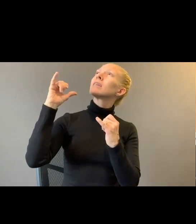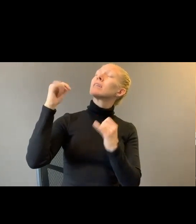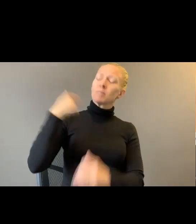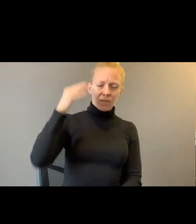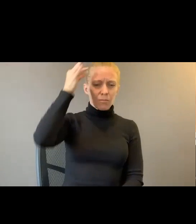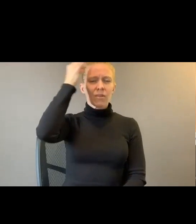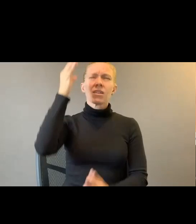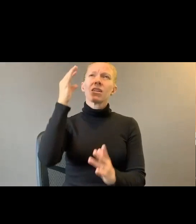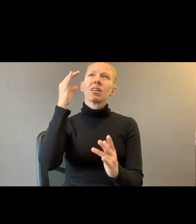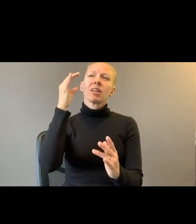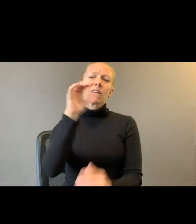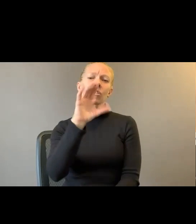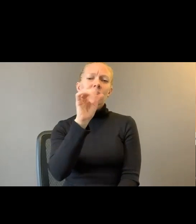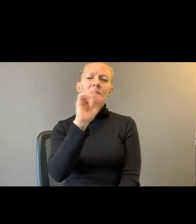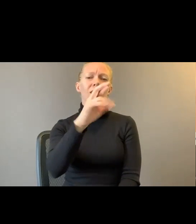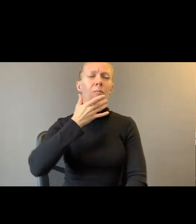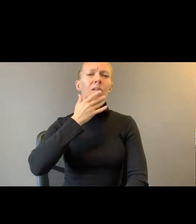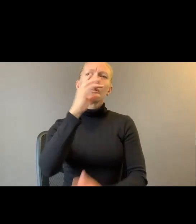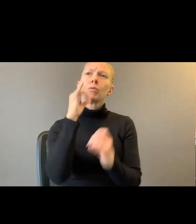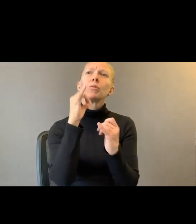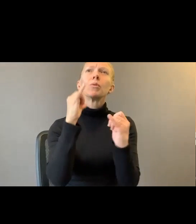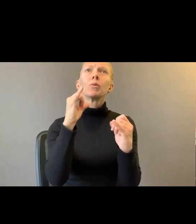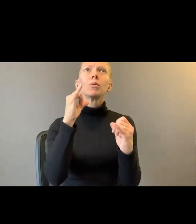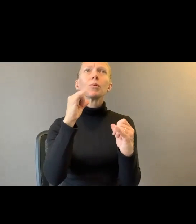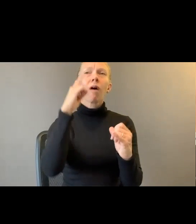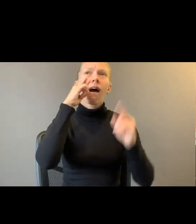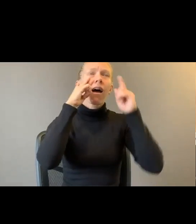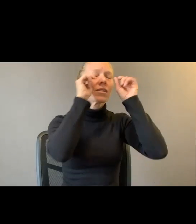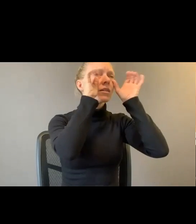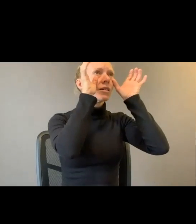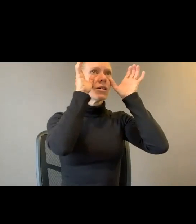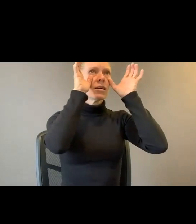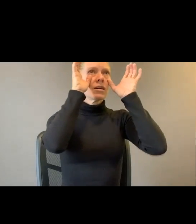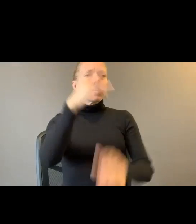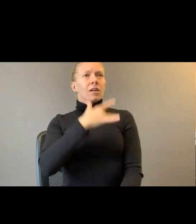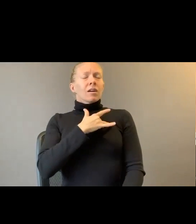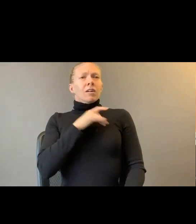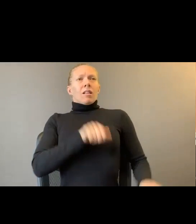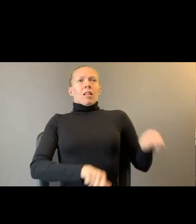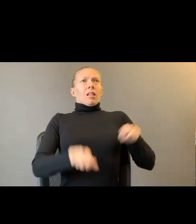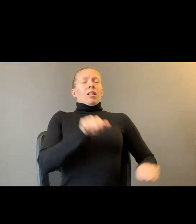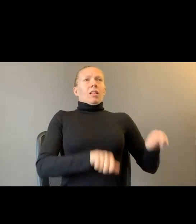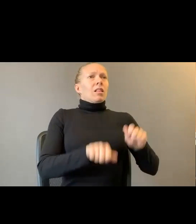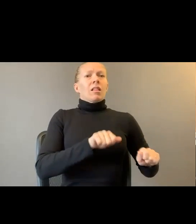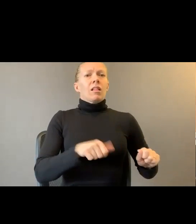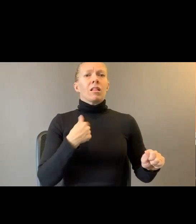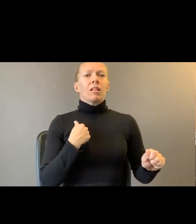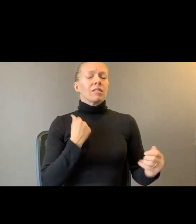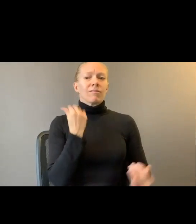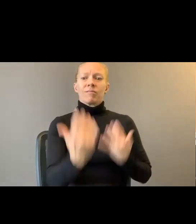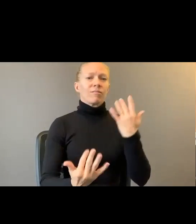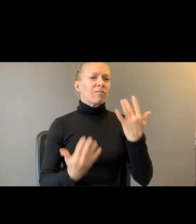Opening. Expanse. Eyes open. Heart full of doubt. I strike my fireballs and burn. Sort of dreaming.